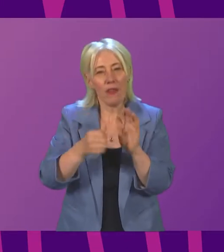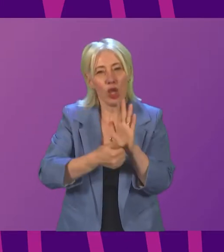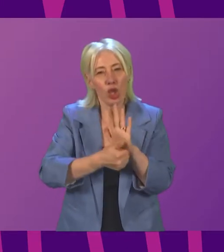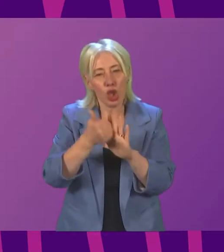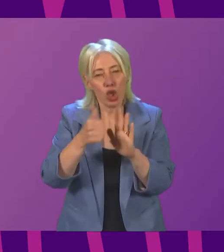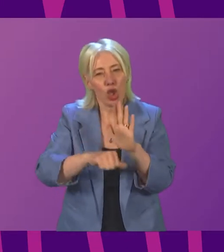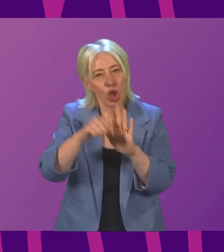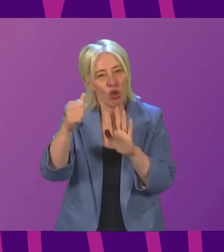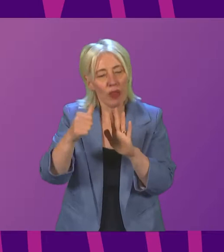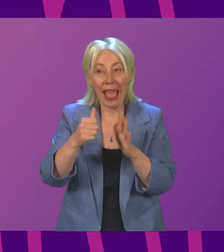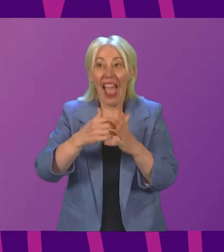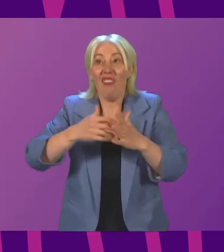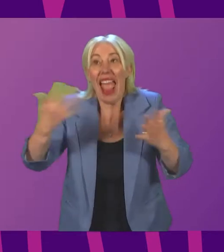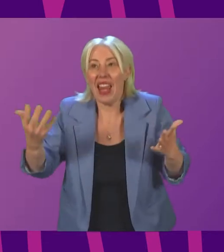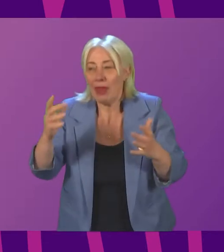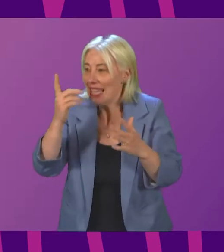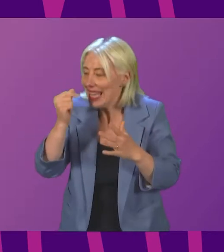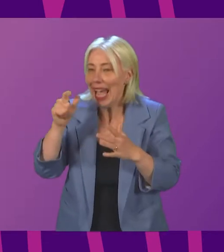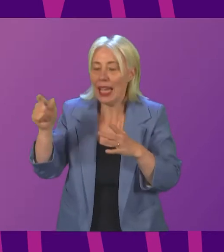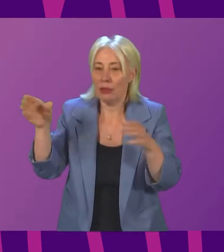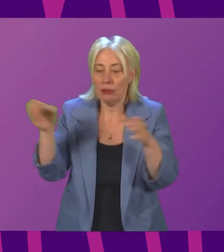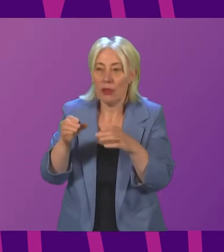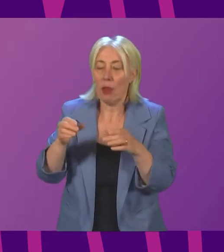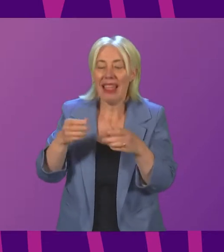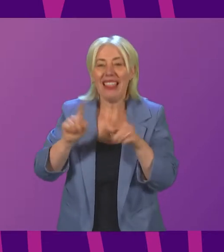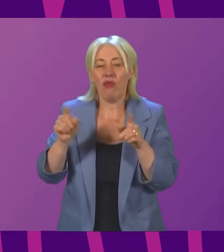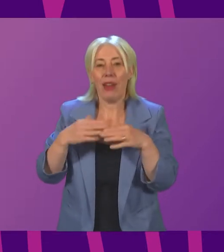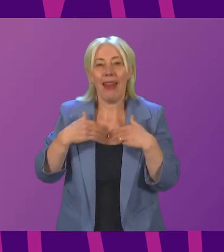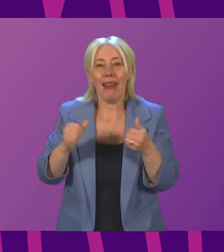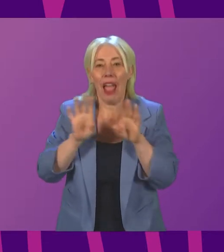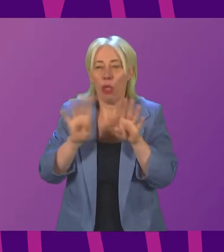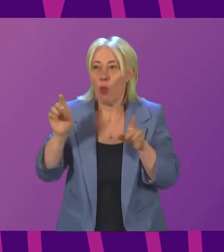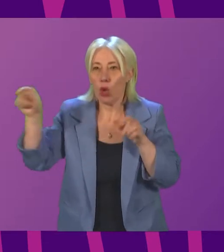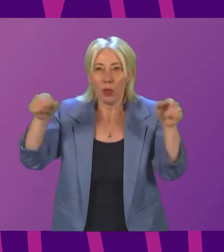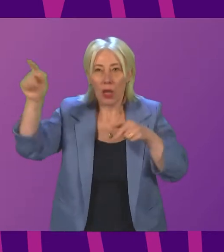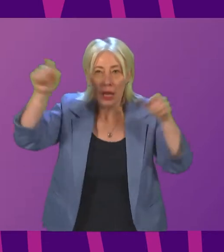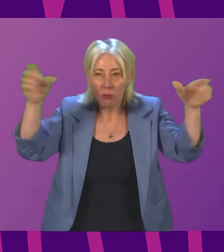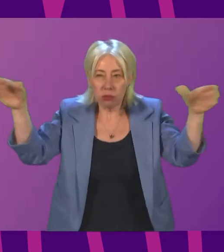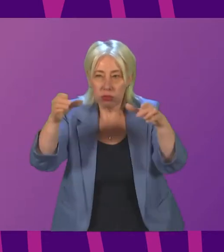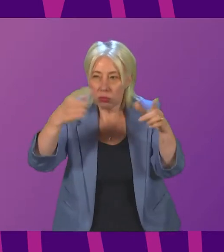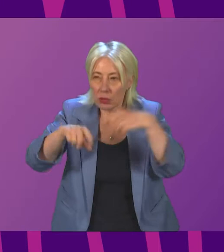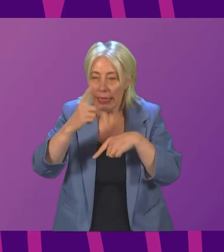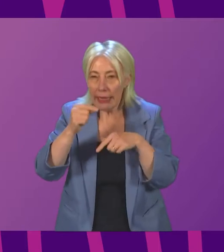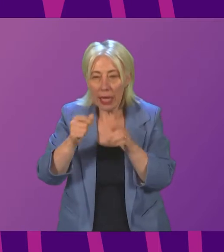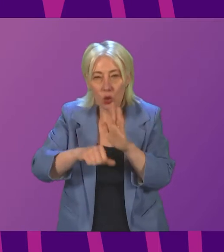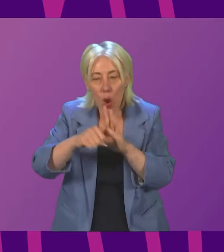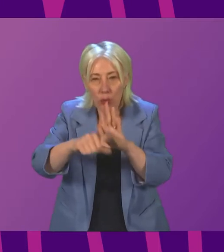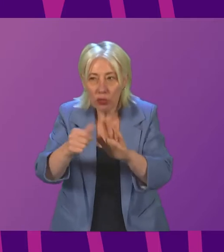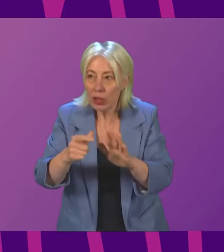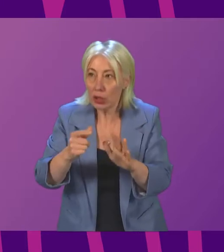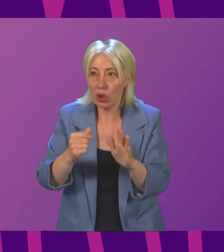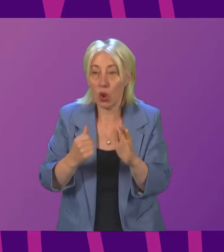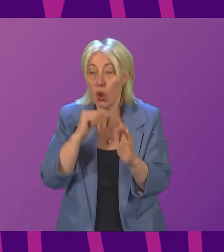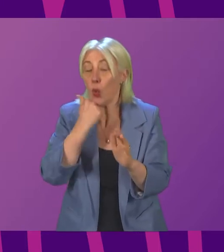any theatre capacity and there are teams that can be brought together from different health boards, then we're looking extensively to see how we can maximise that opportunity.